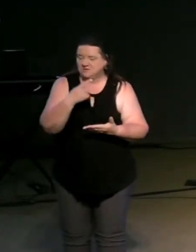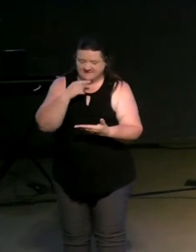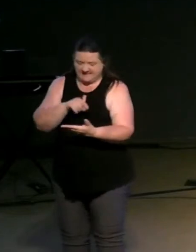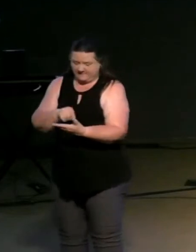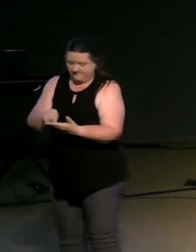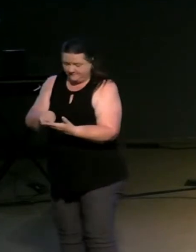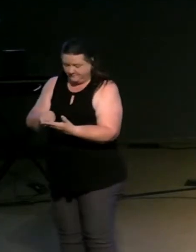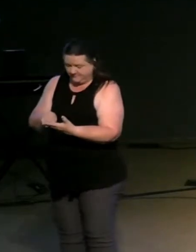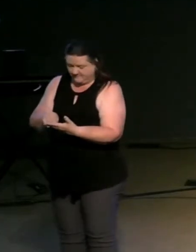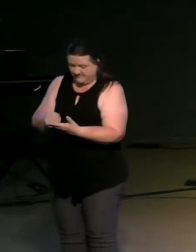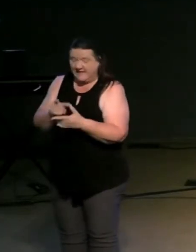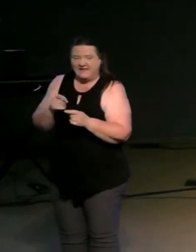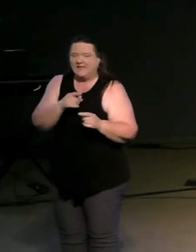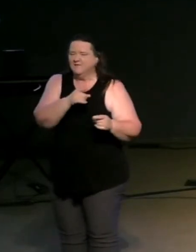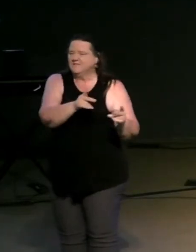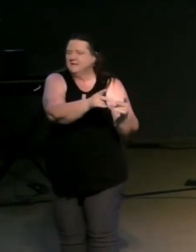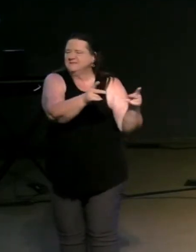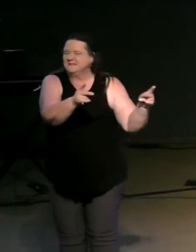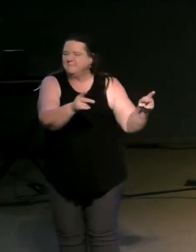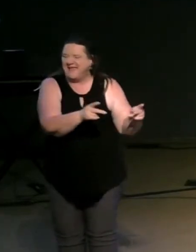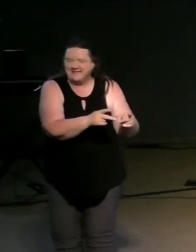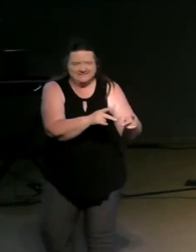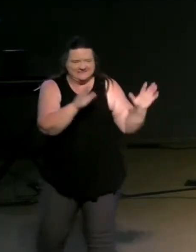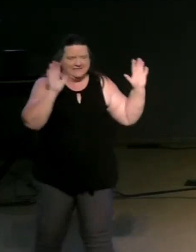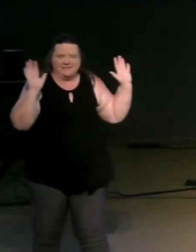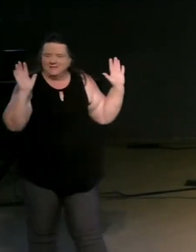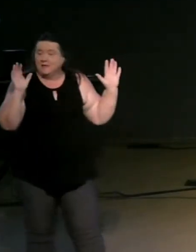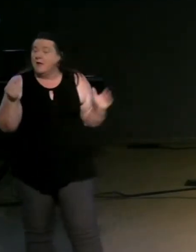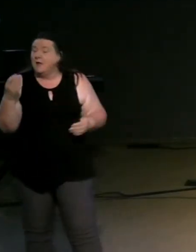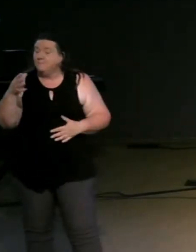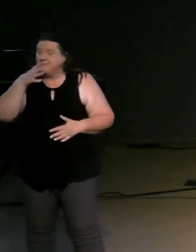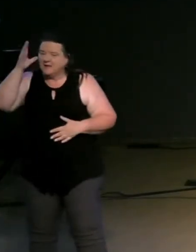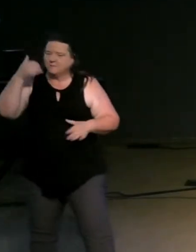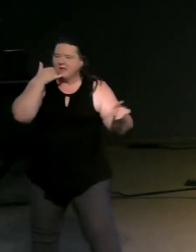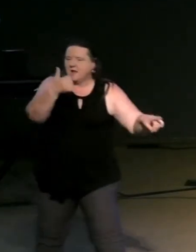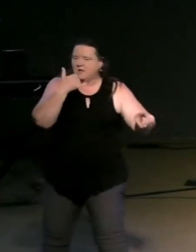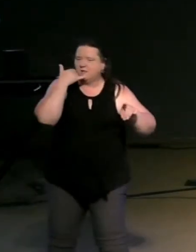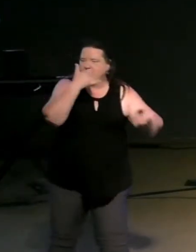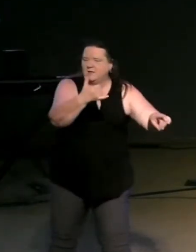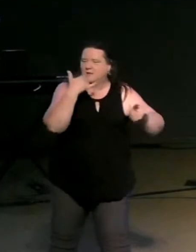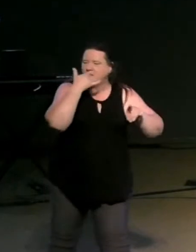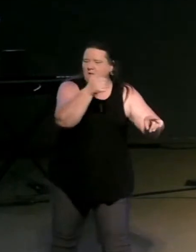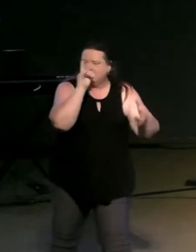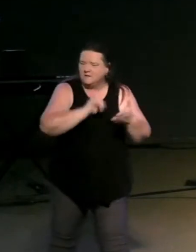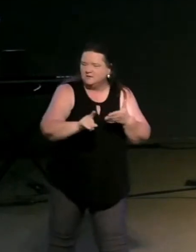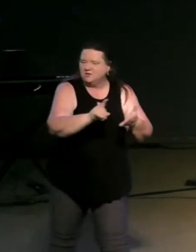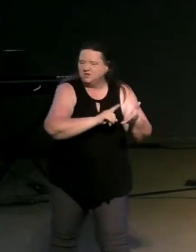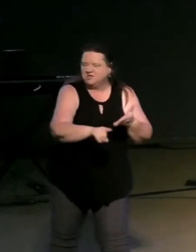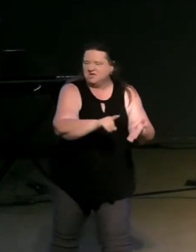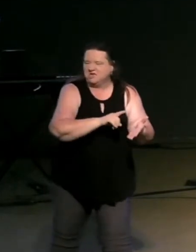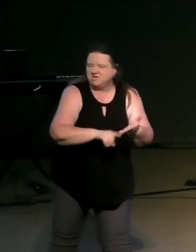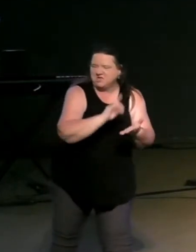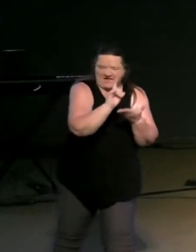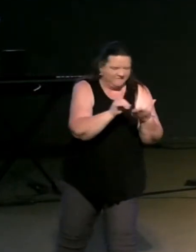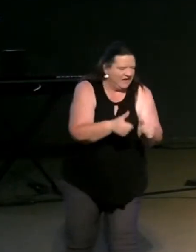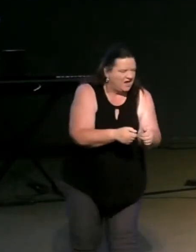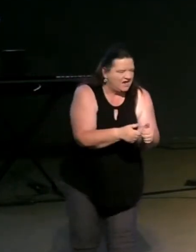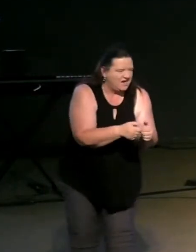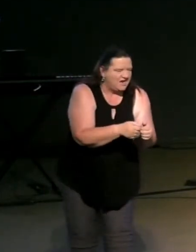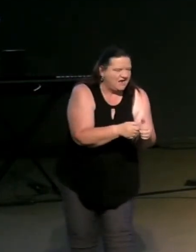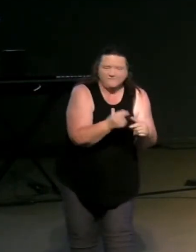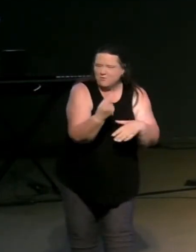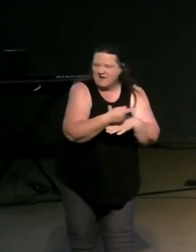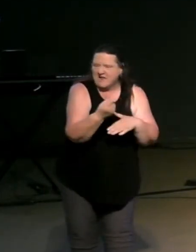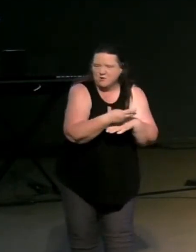give them space many parents will be tempted to check in on their child every hour or so for the first few